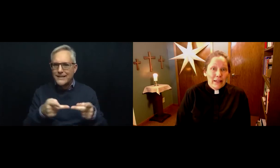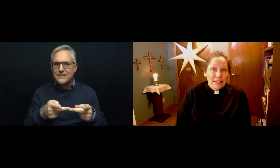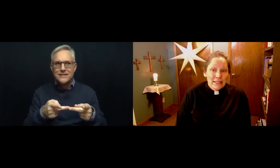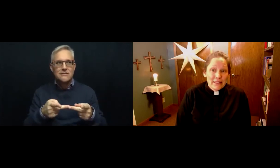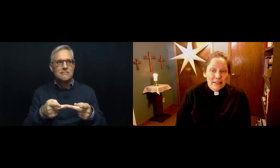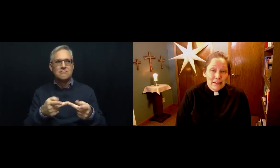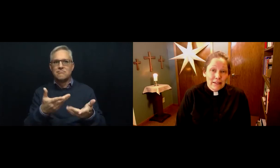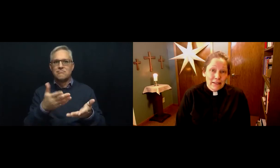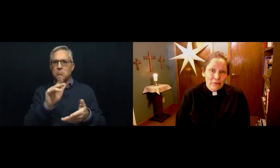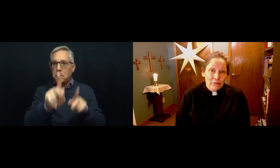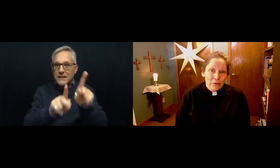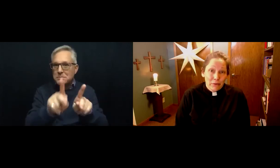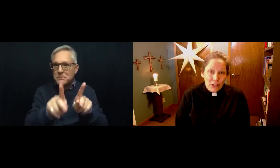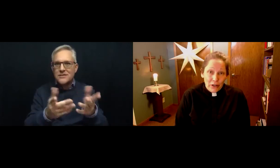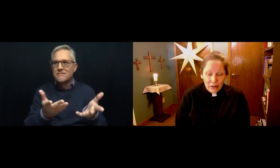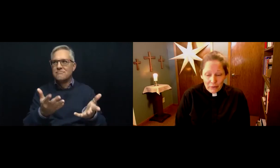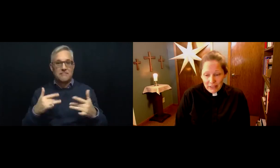where we shared our money.